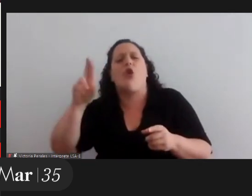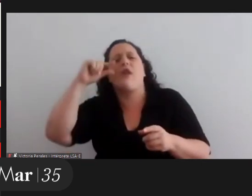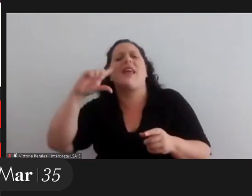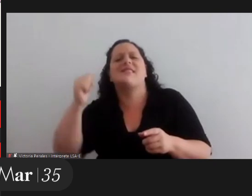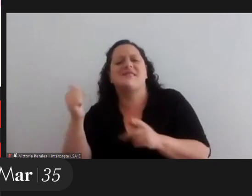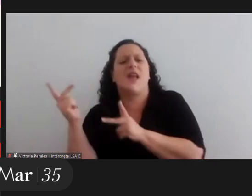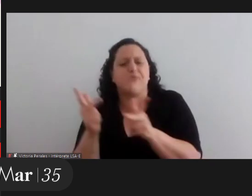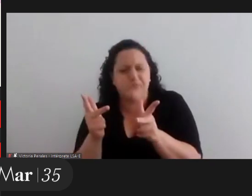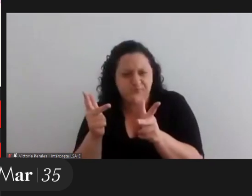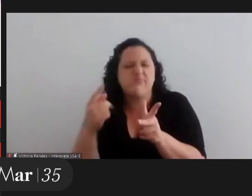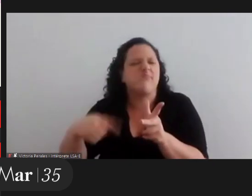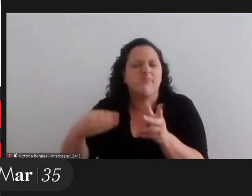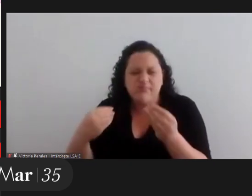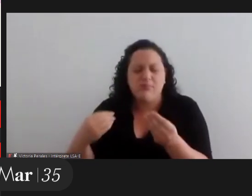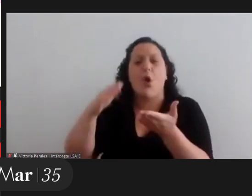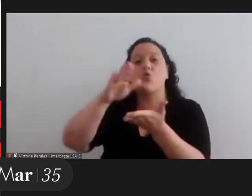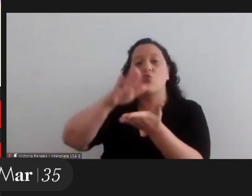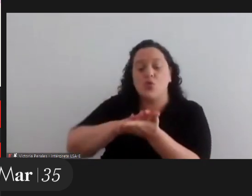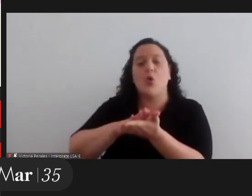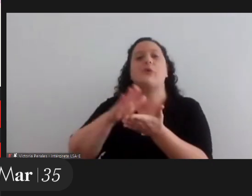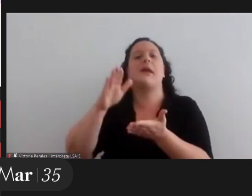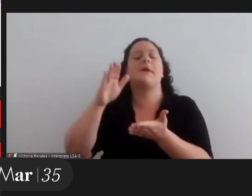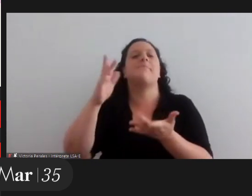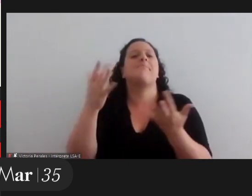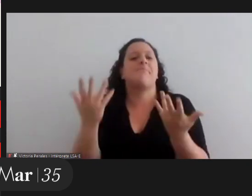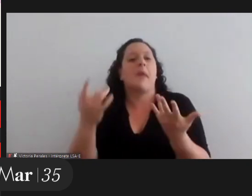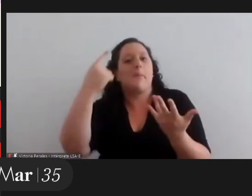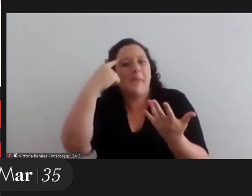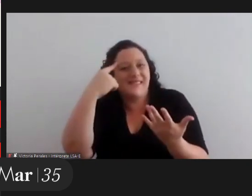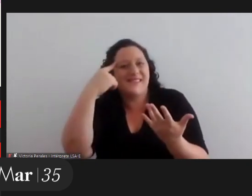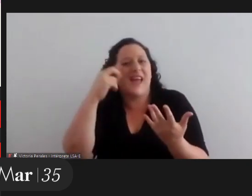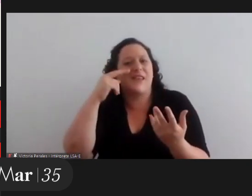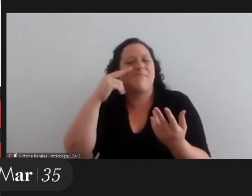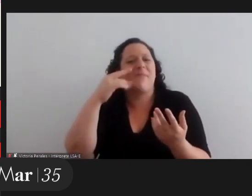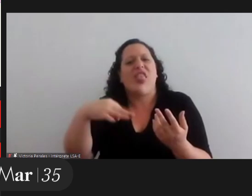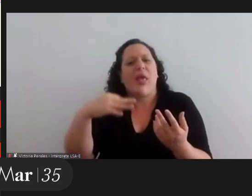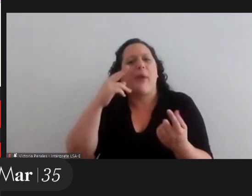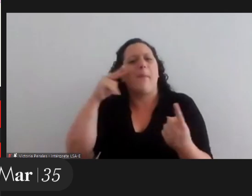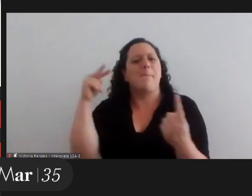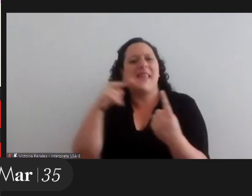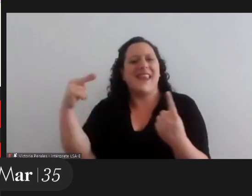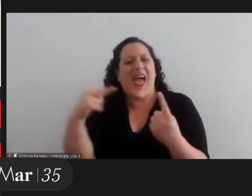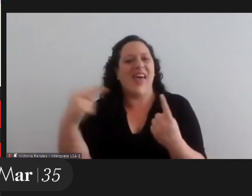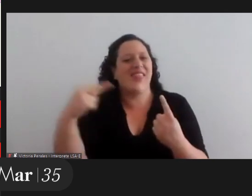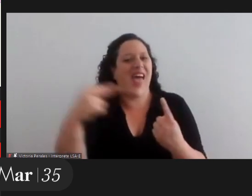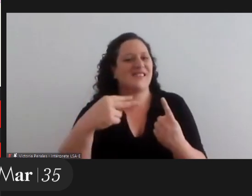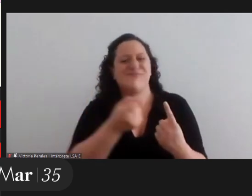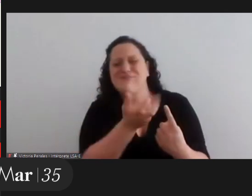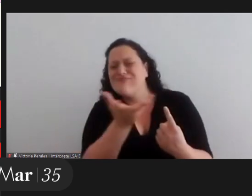pointing out to think of a plural plurality of